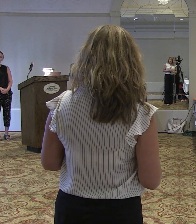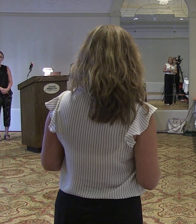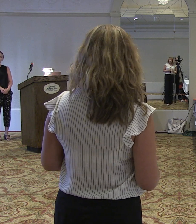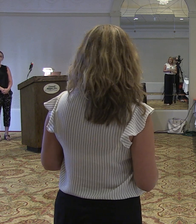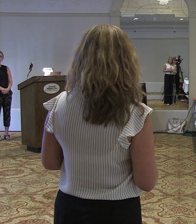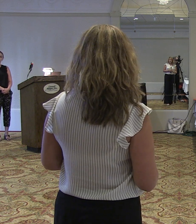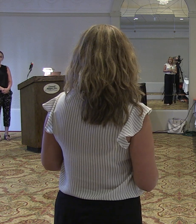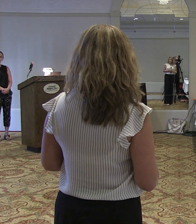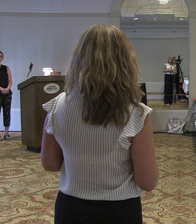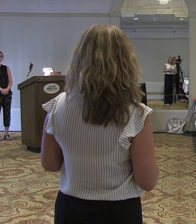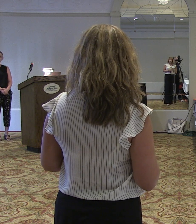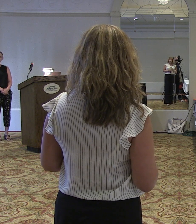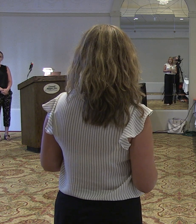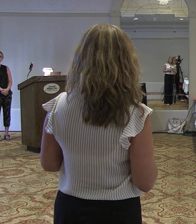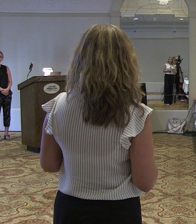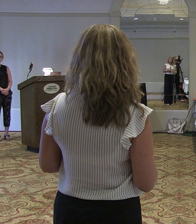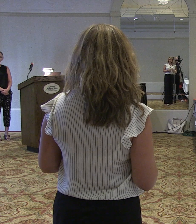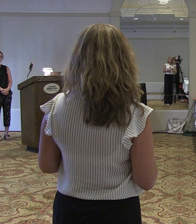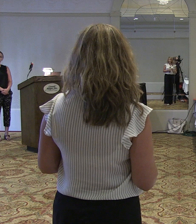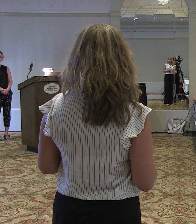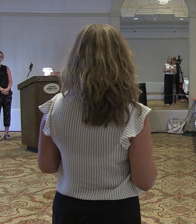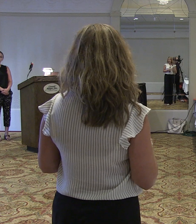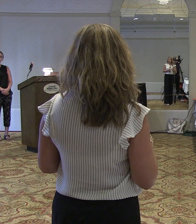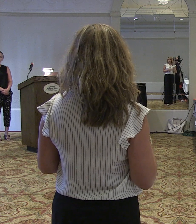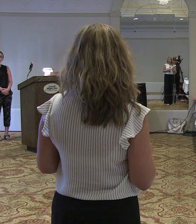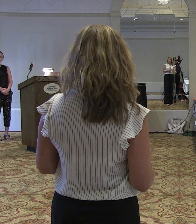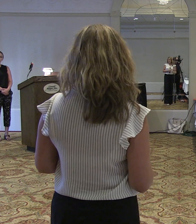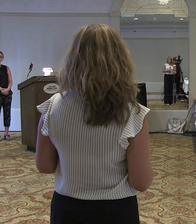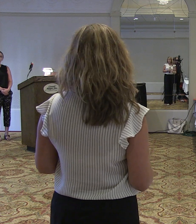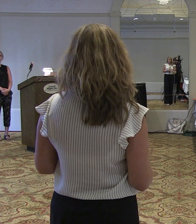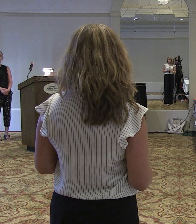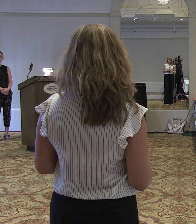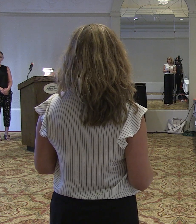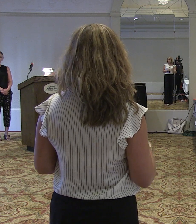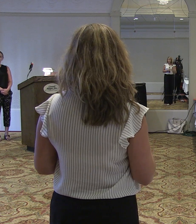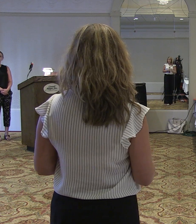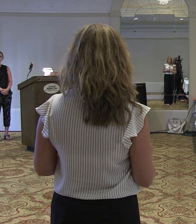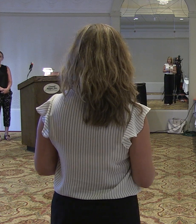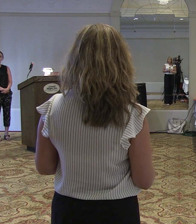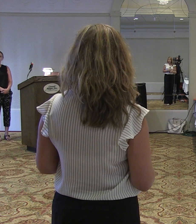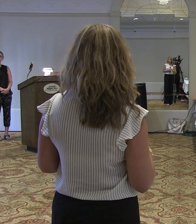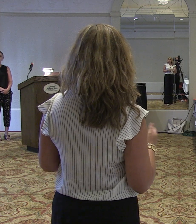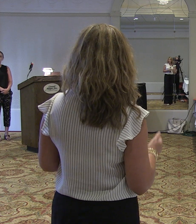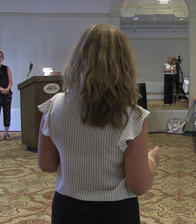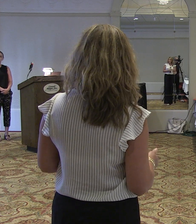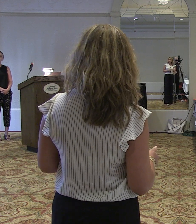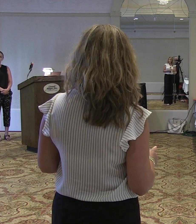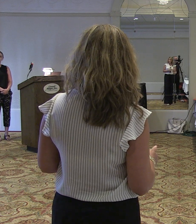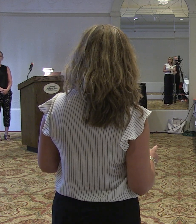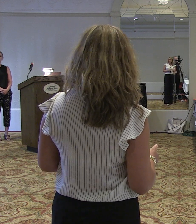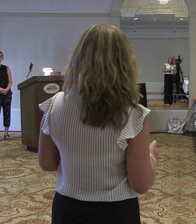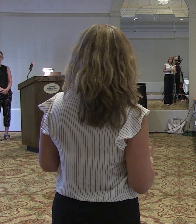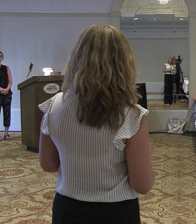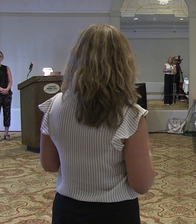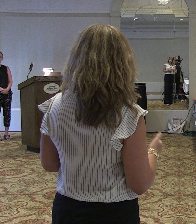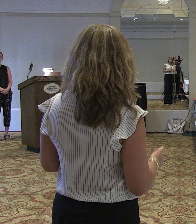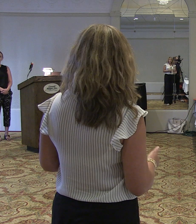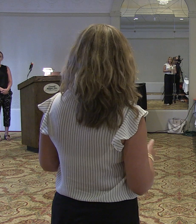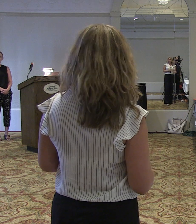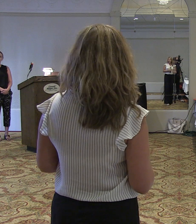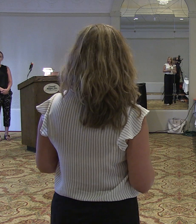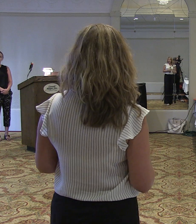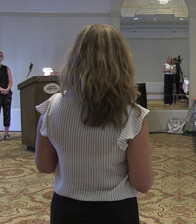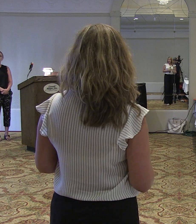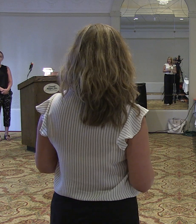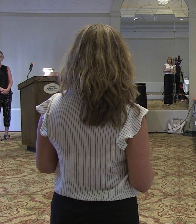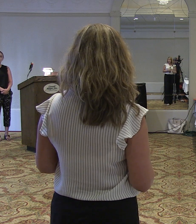measured with the 18 days is based only on absence it's not whether it's excused or unexcused we have no